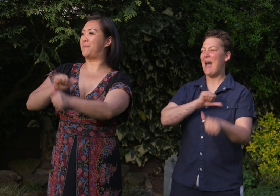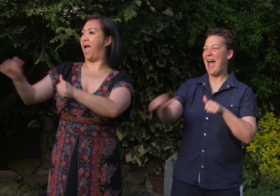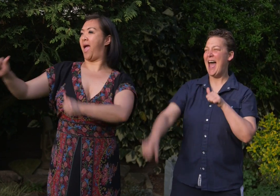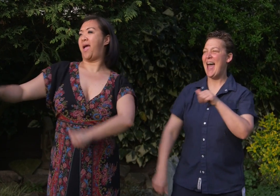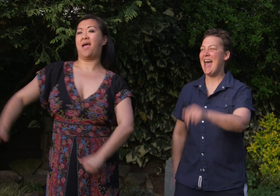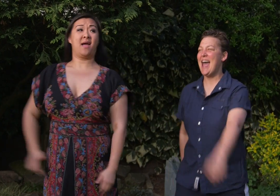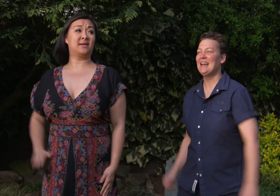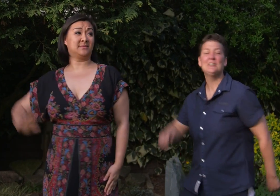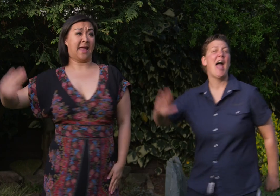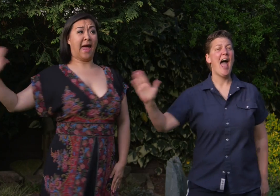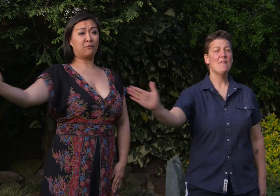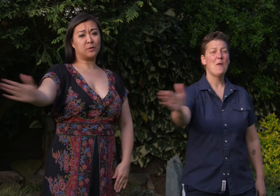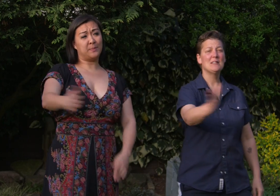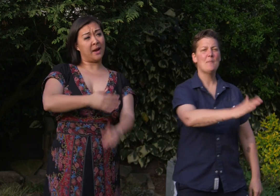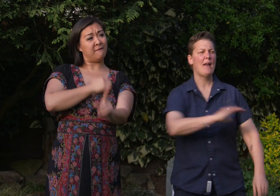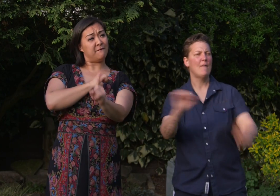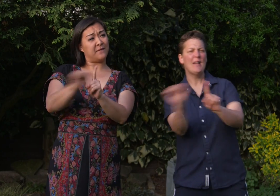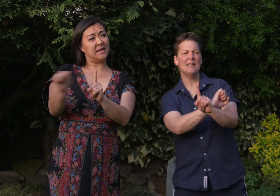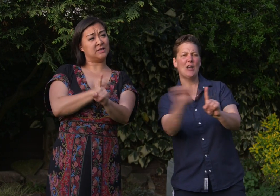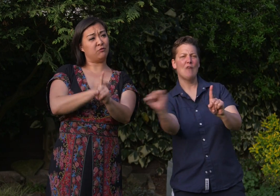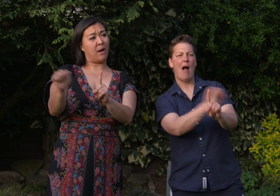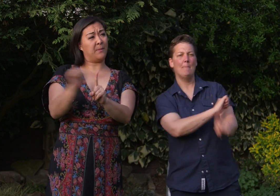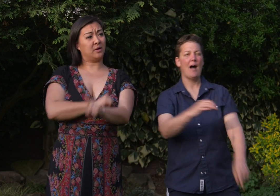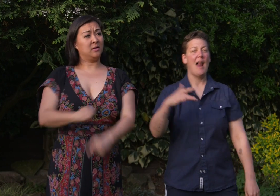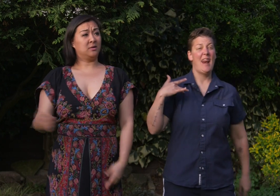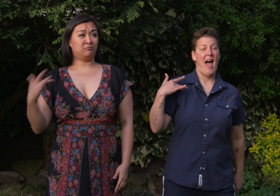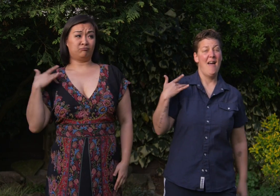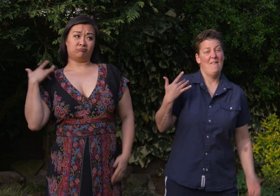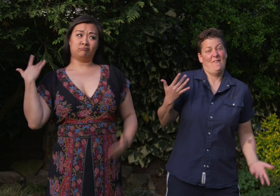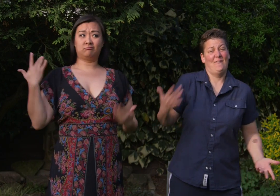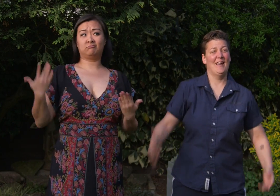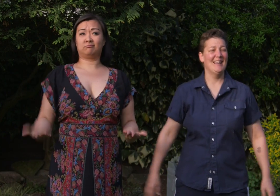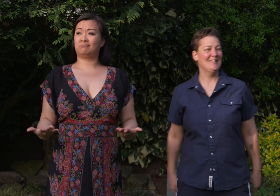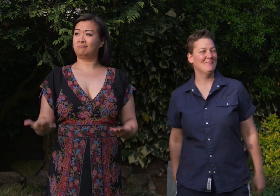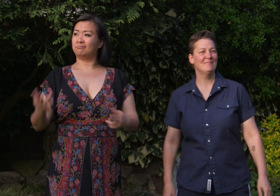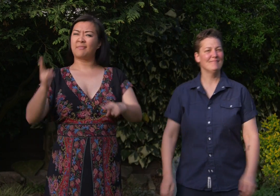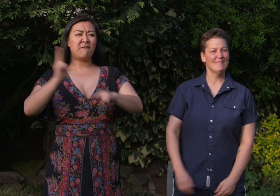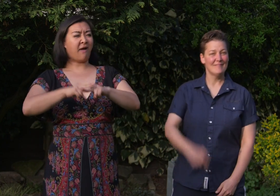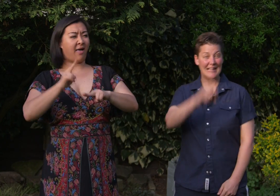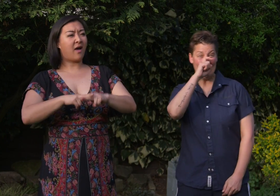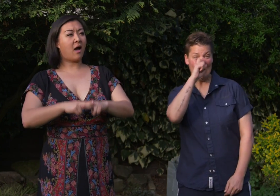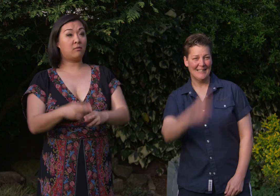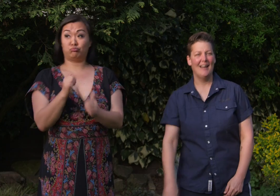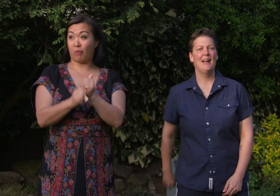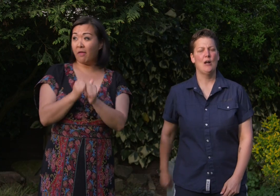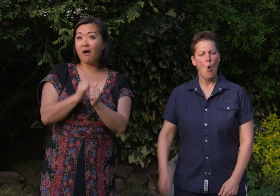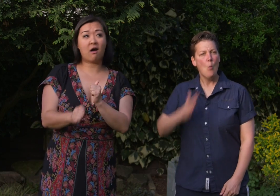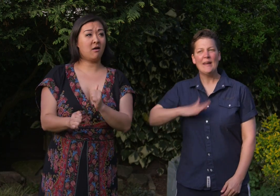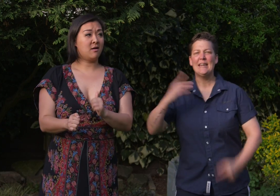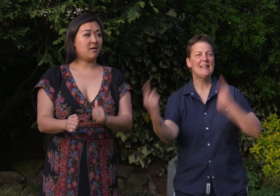best. Everyone's a bit of a fixer-upper. That's what it's all about. Father. Sister. Brother. We need